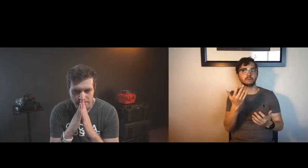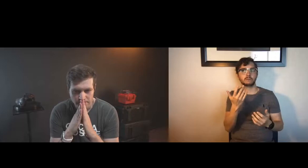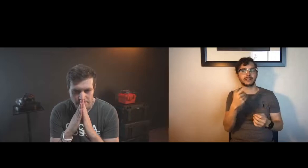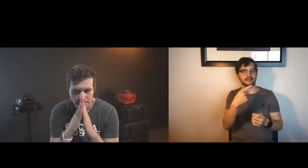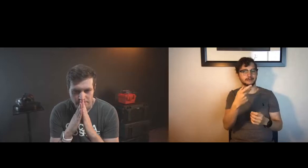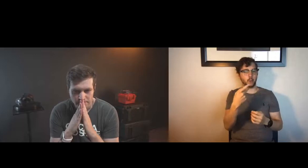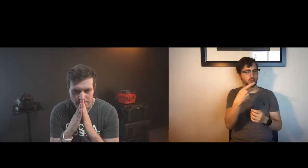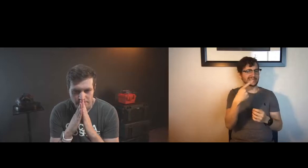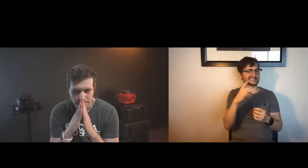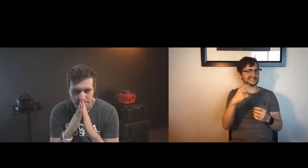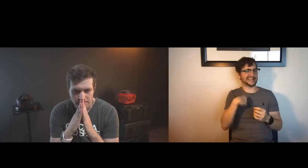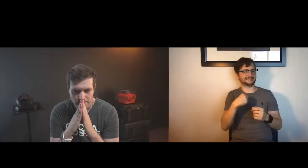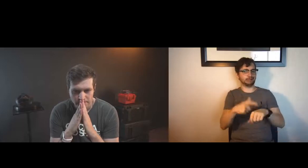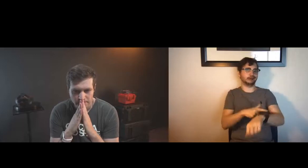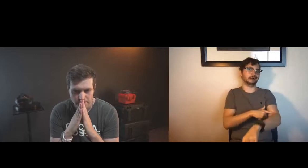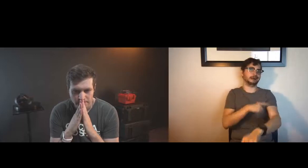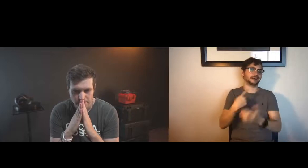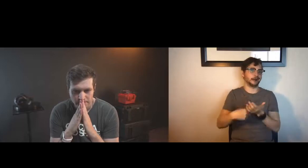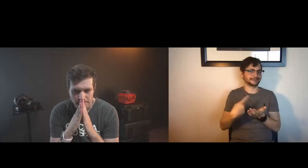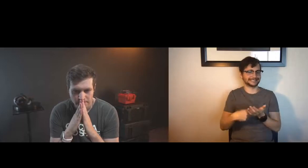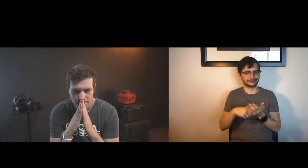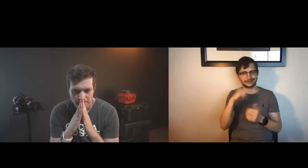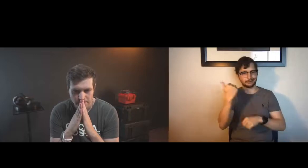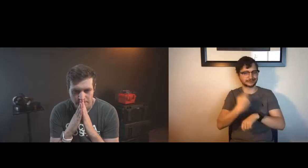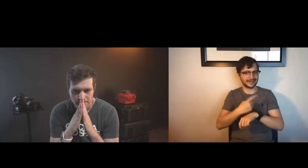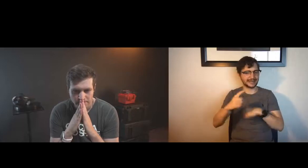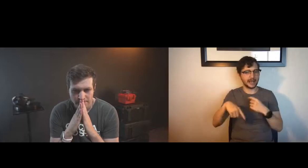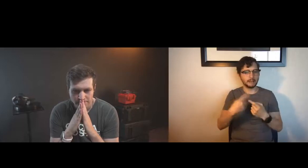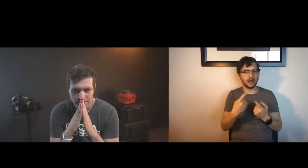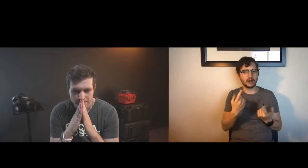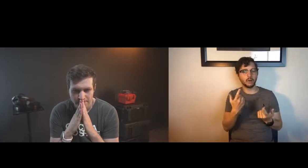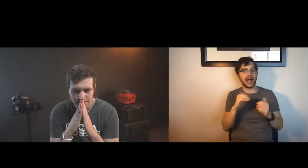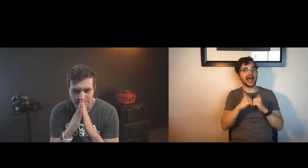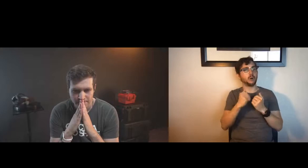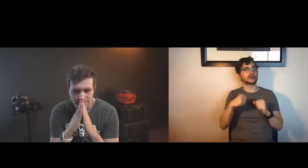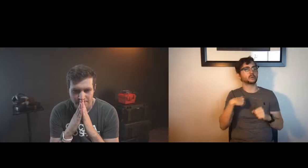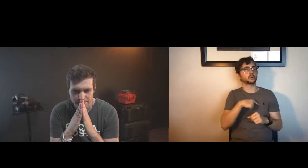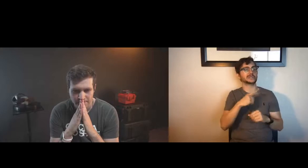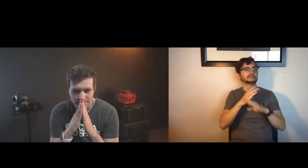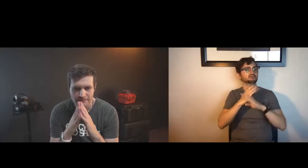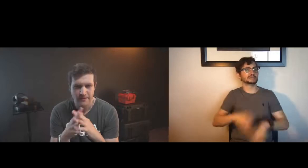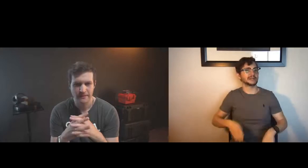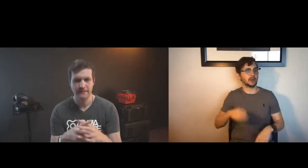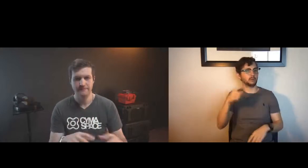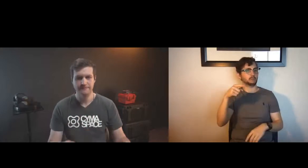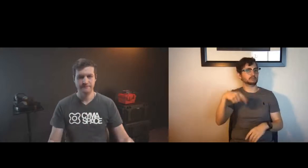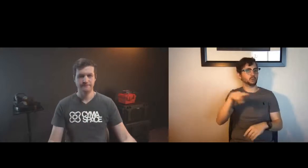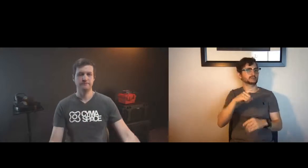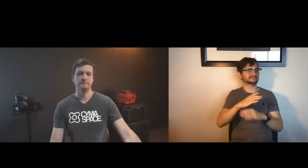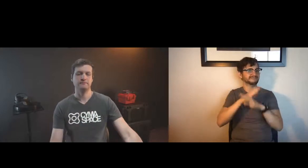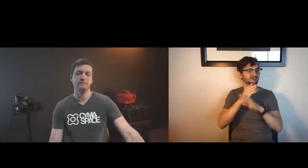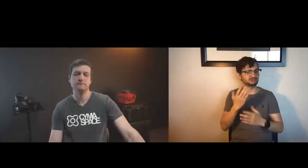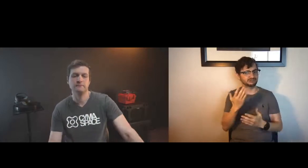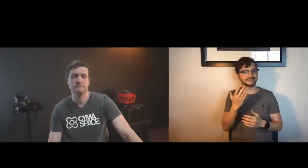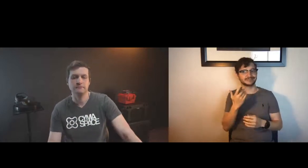encounter barriers so and for the audience uh miles and i had a pretty nice long conversation the